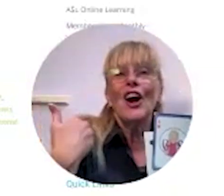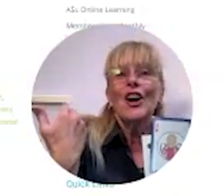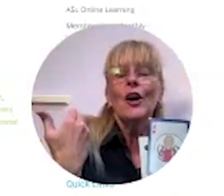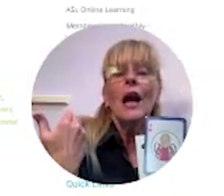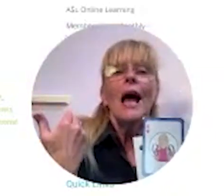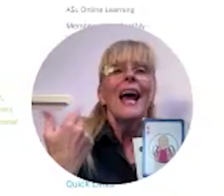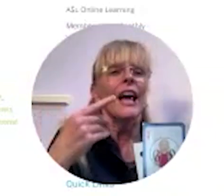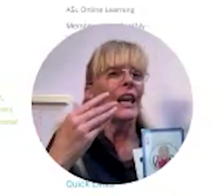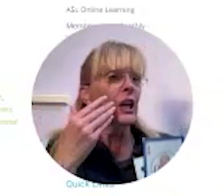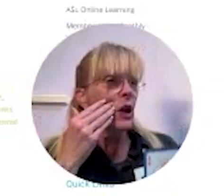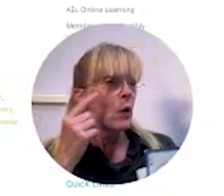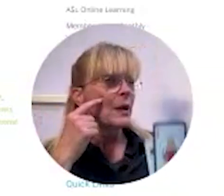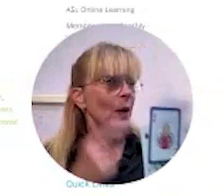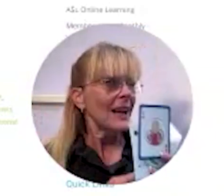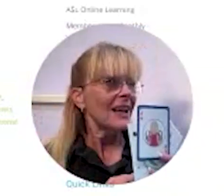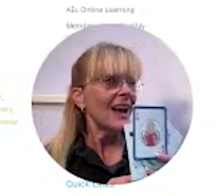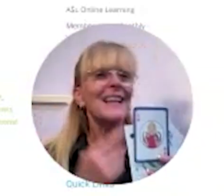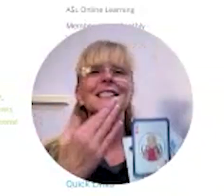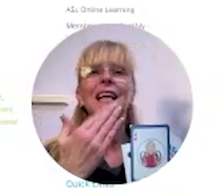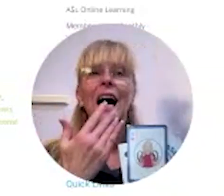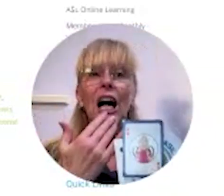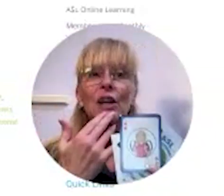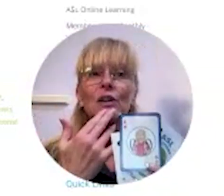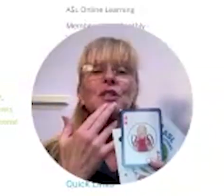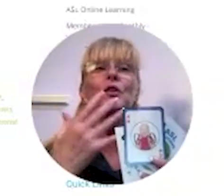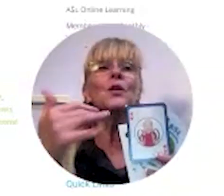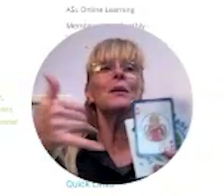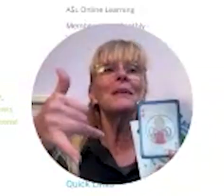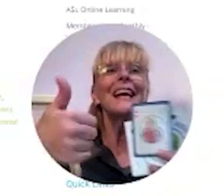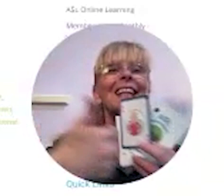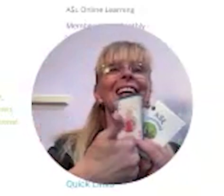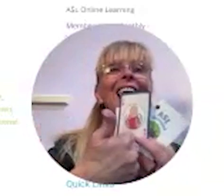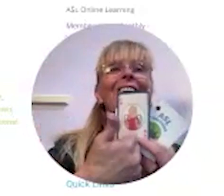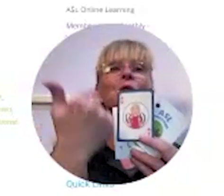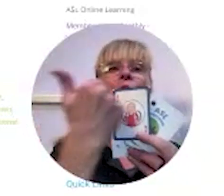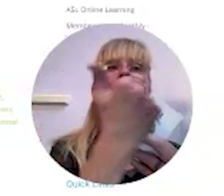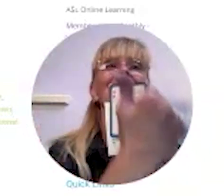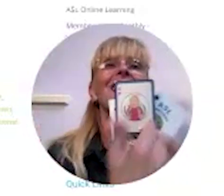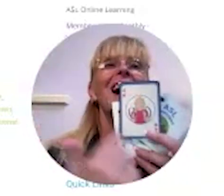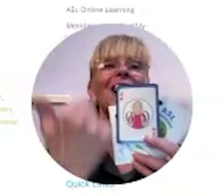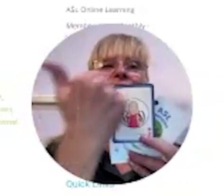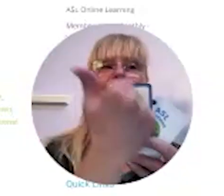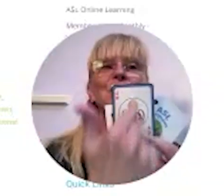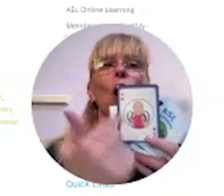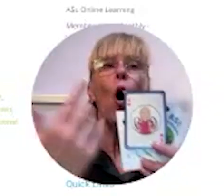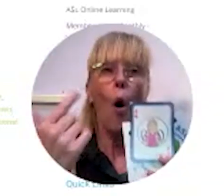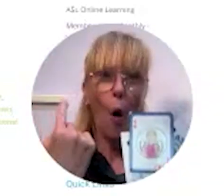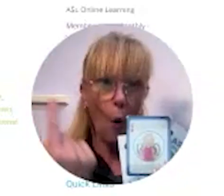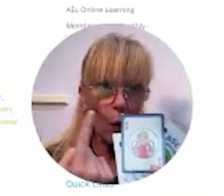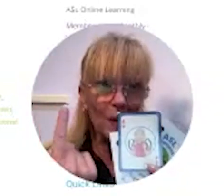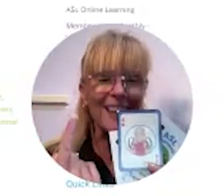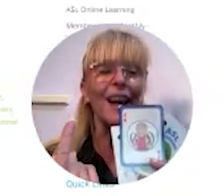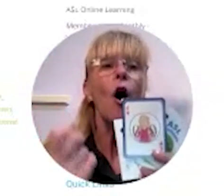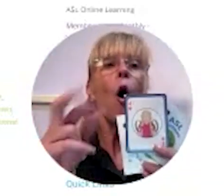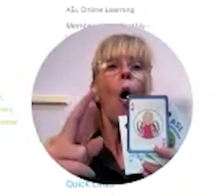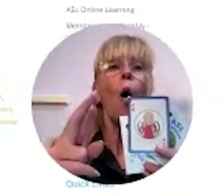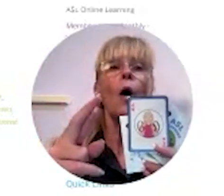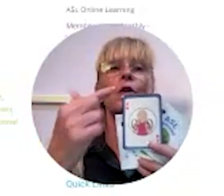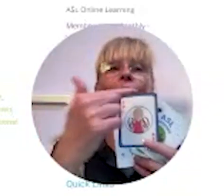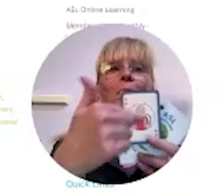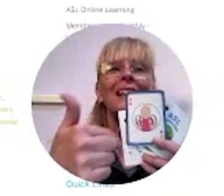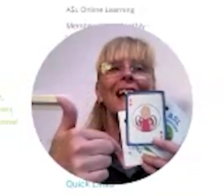who are younger and can only recognize colors so you can play the games with the colors only